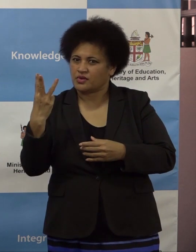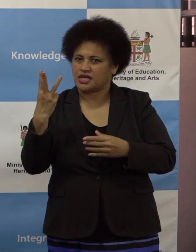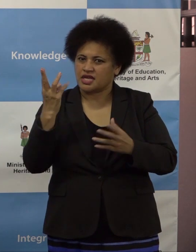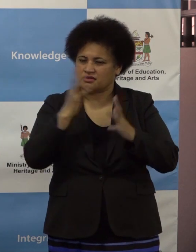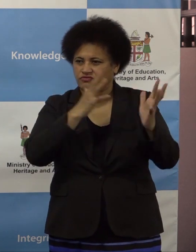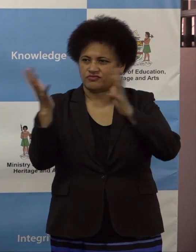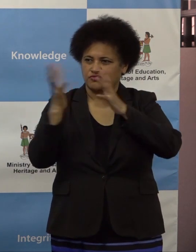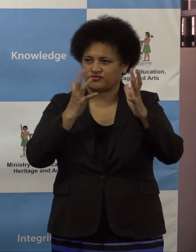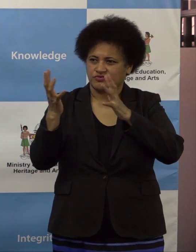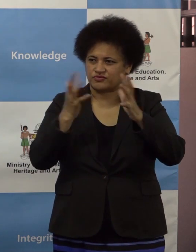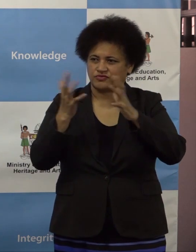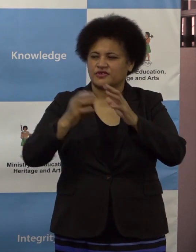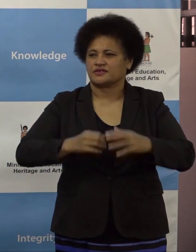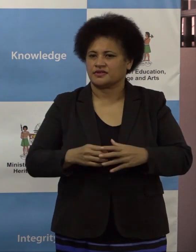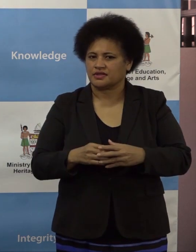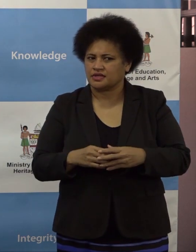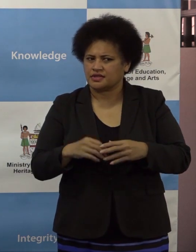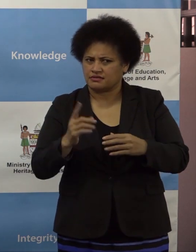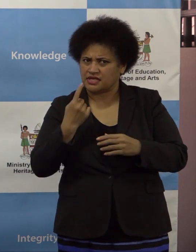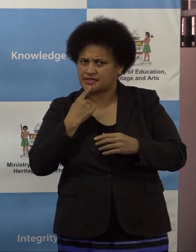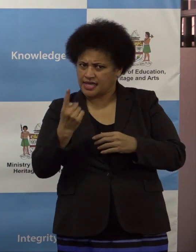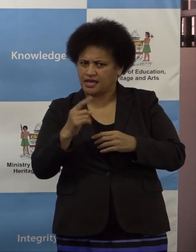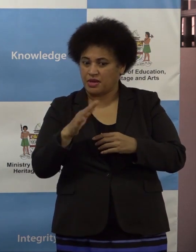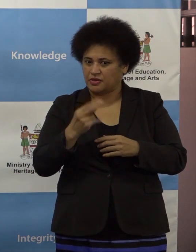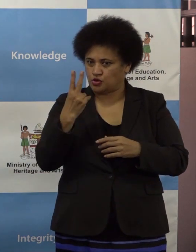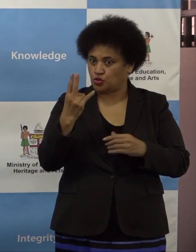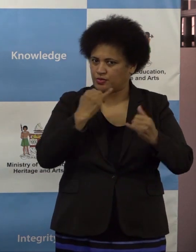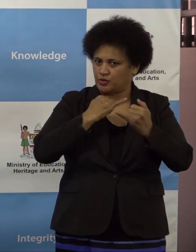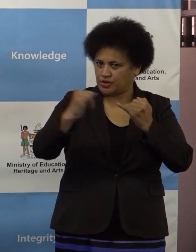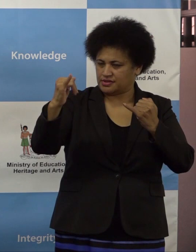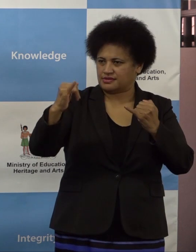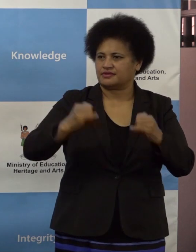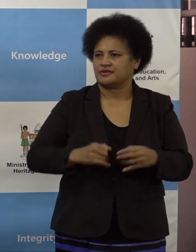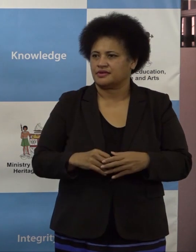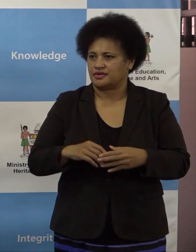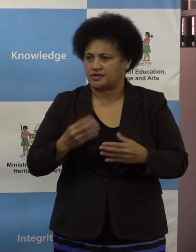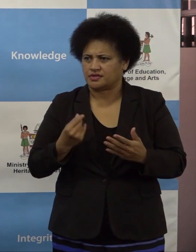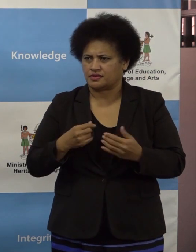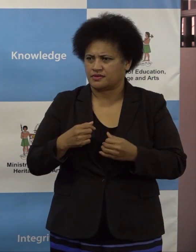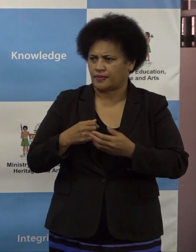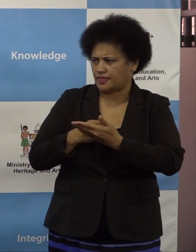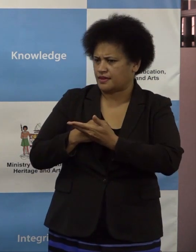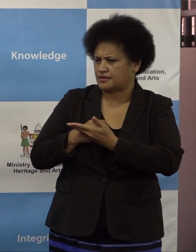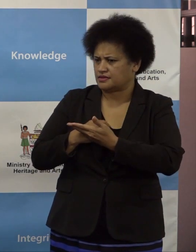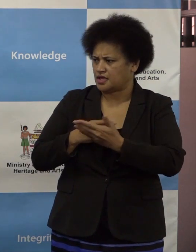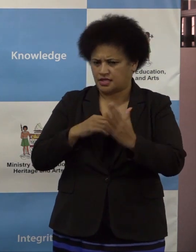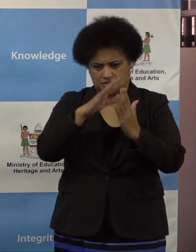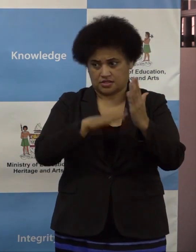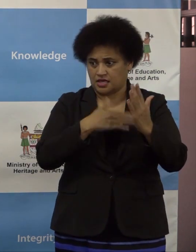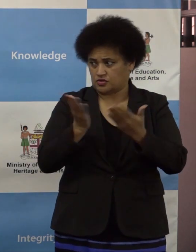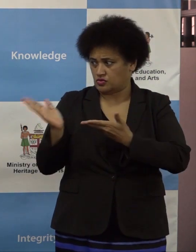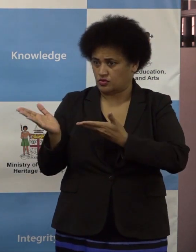two will be severe. So I know that you mentioned that the schedule that you released